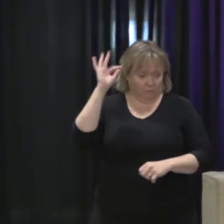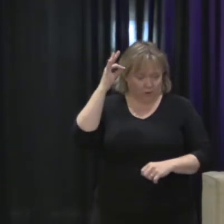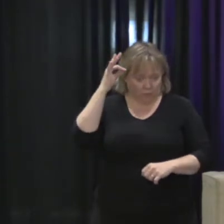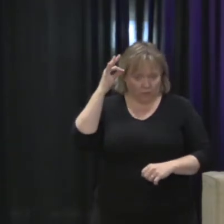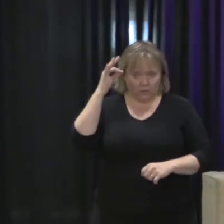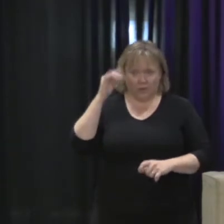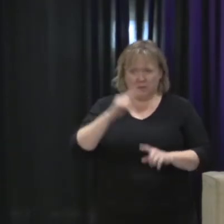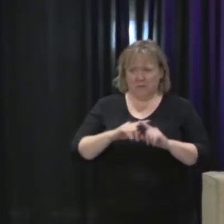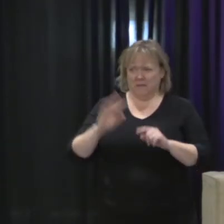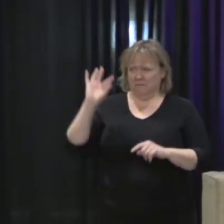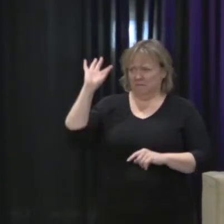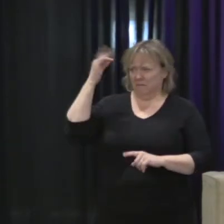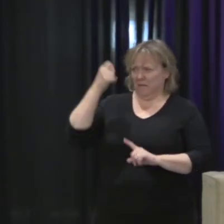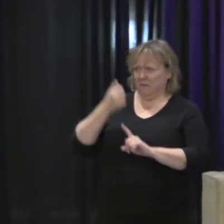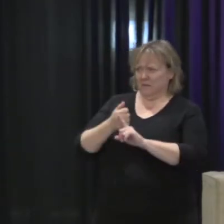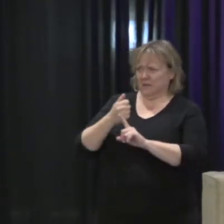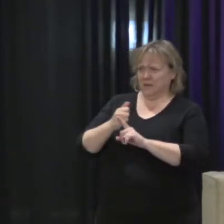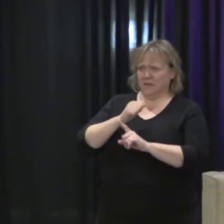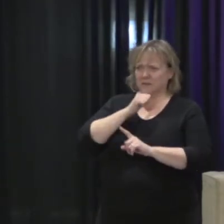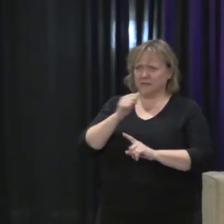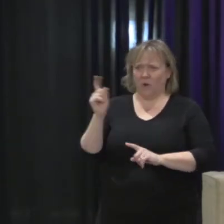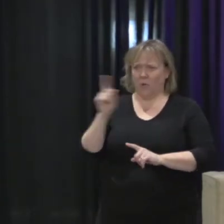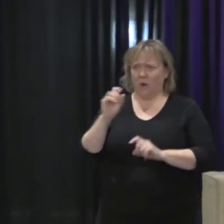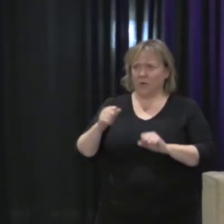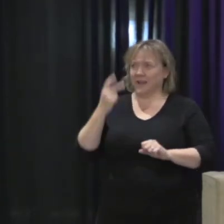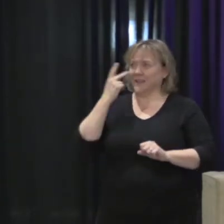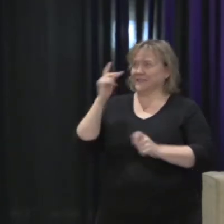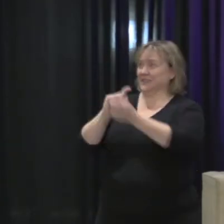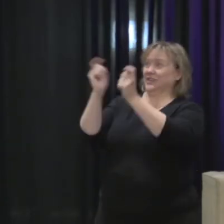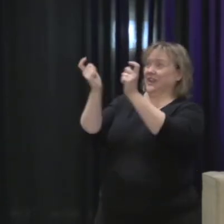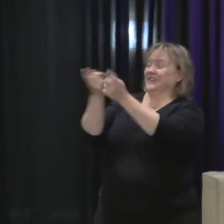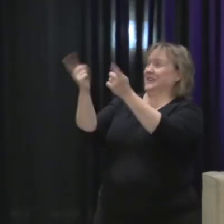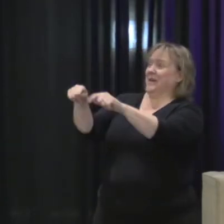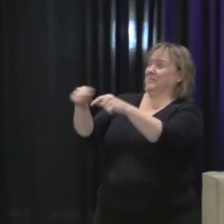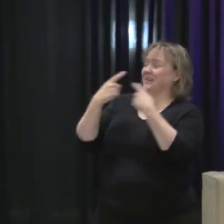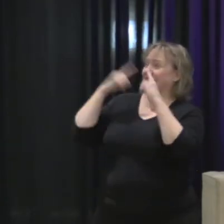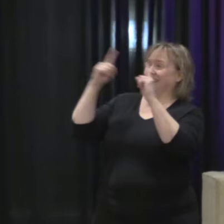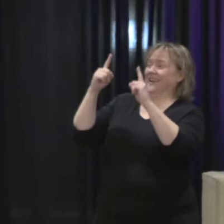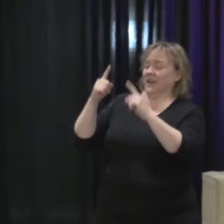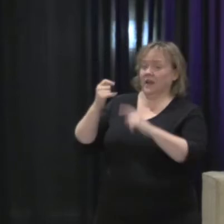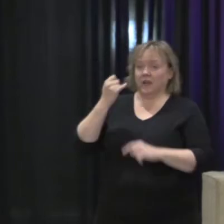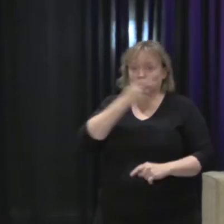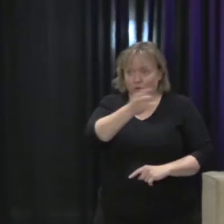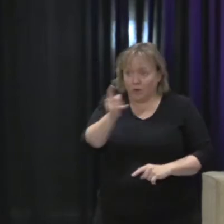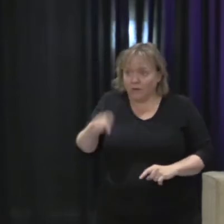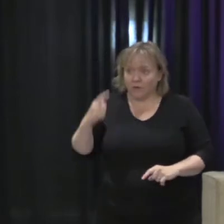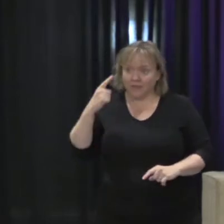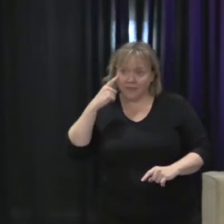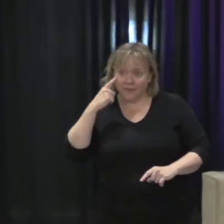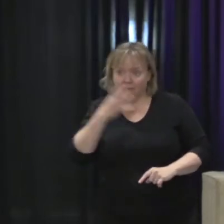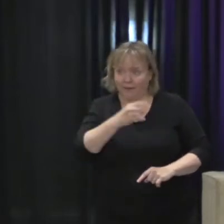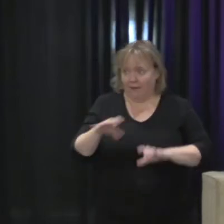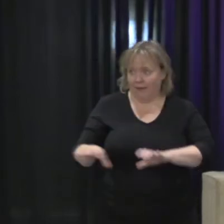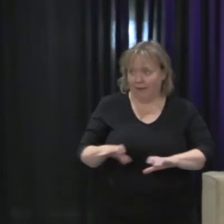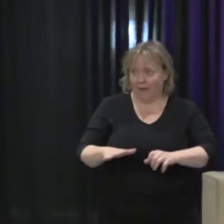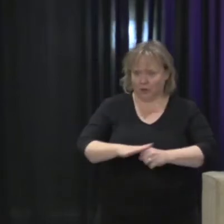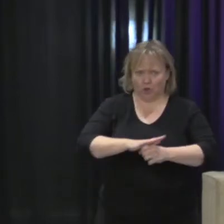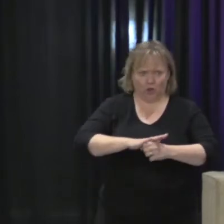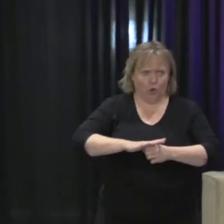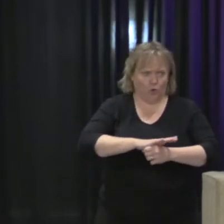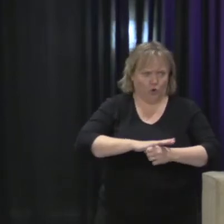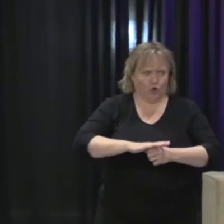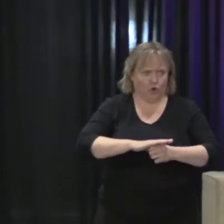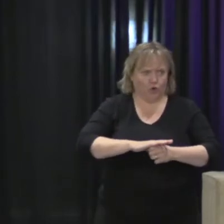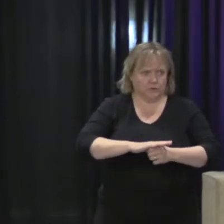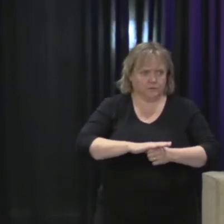government is not a place that we're going to be seeking change right now. So if we can be thinking locally and acting locally, we can